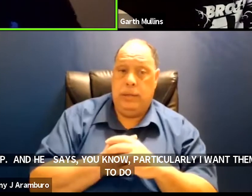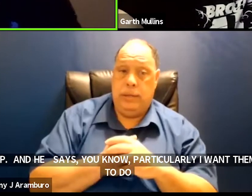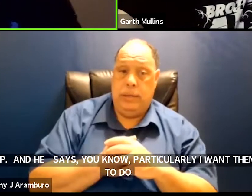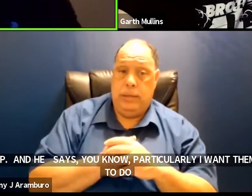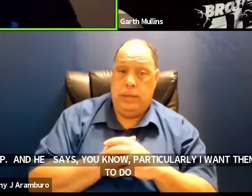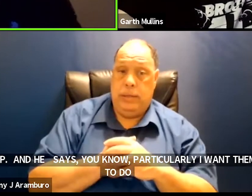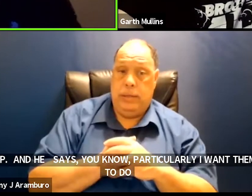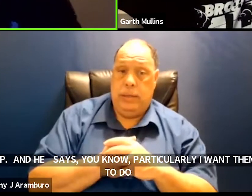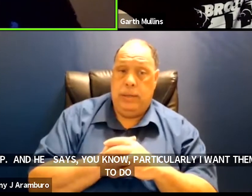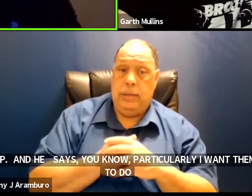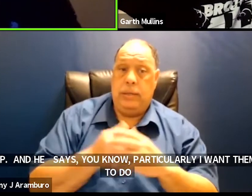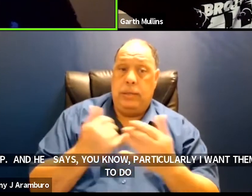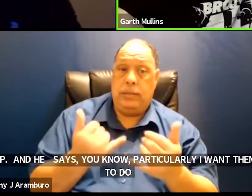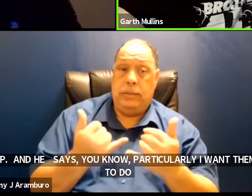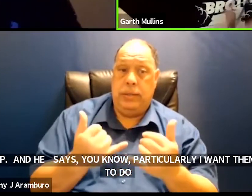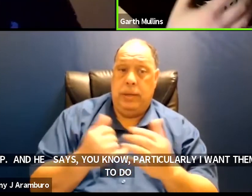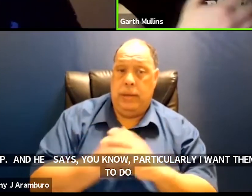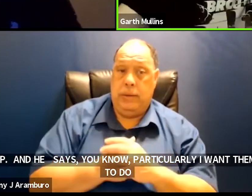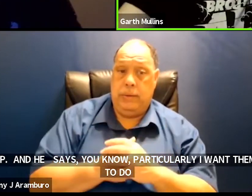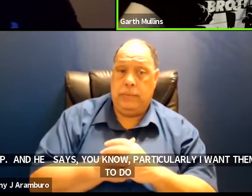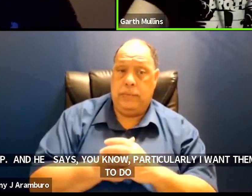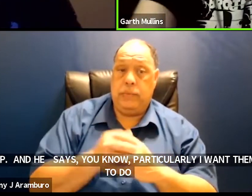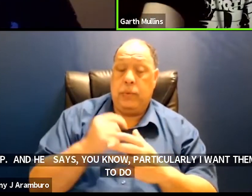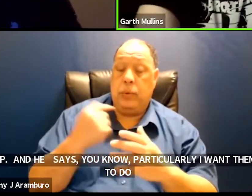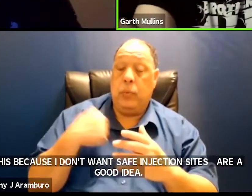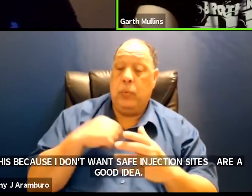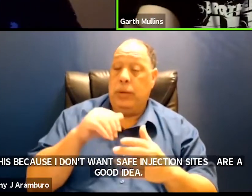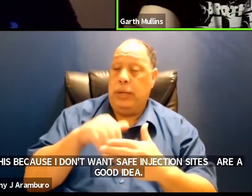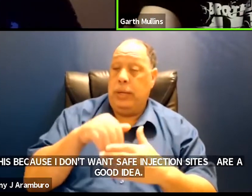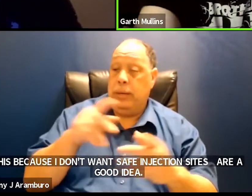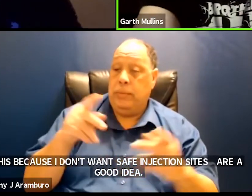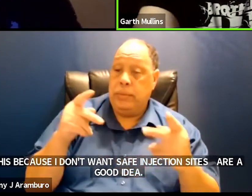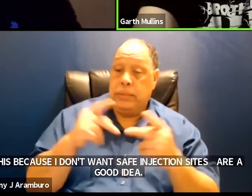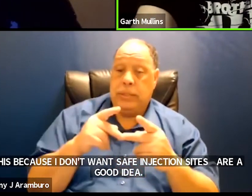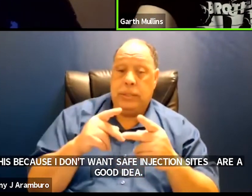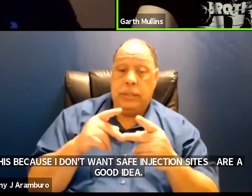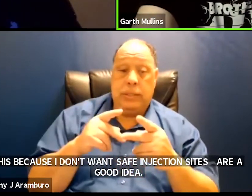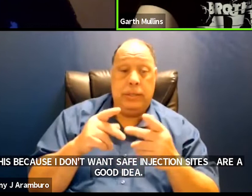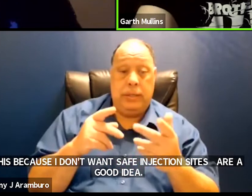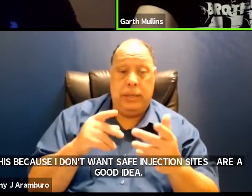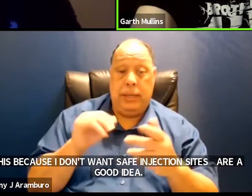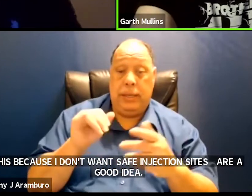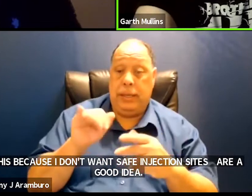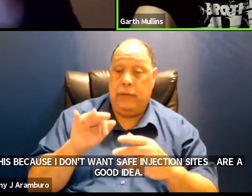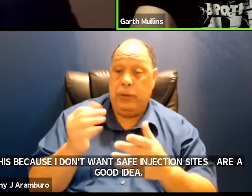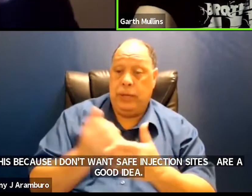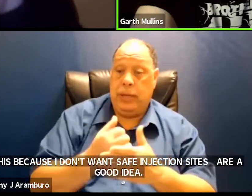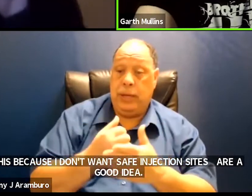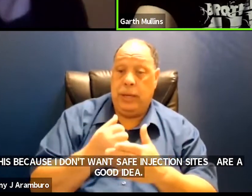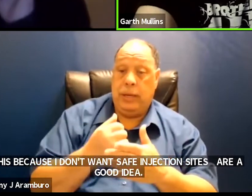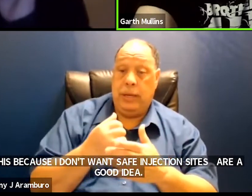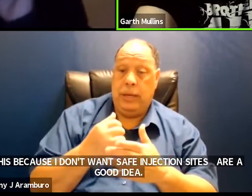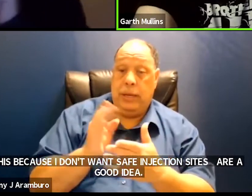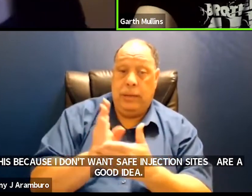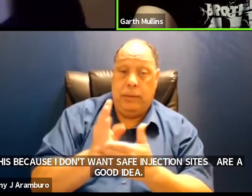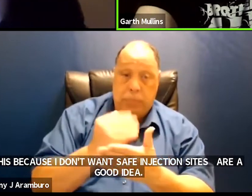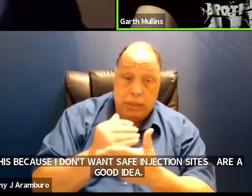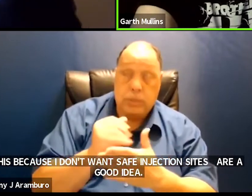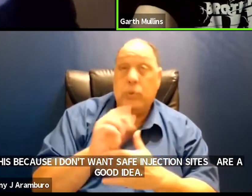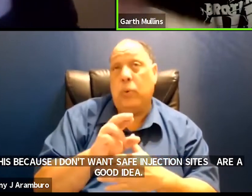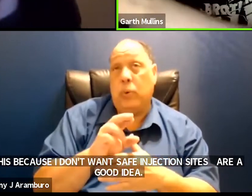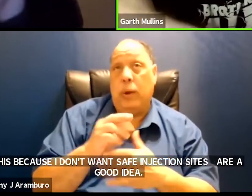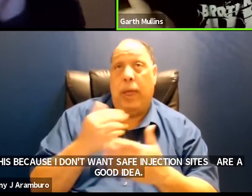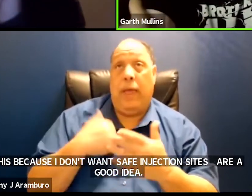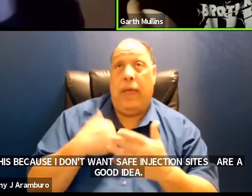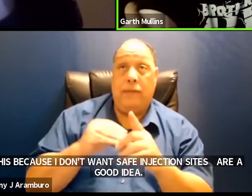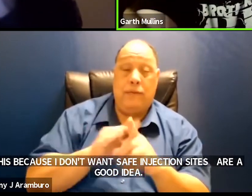so you know we're in this position where uh if if we ever get a hold of the police budget or or have can influence on it